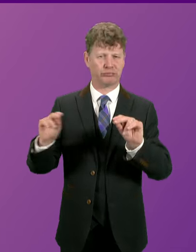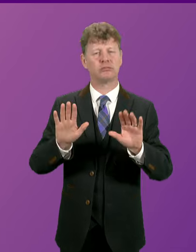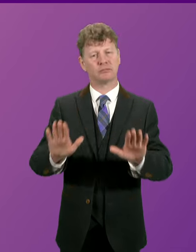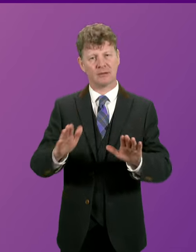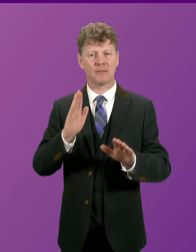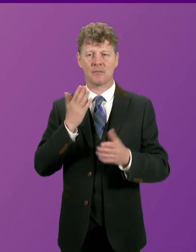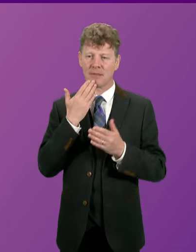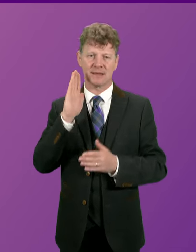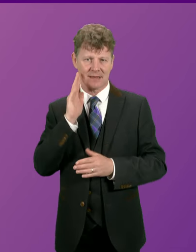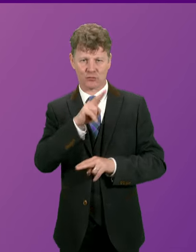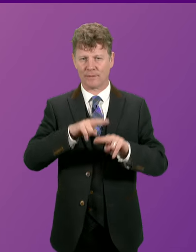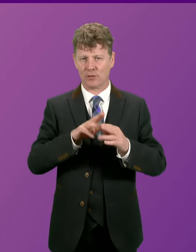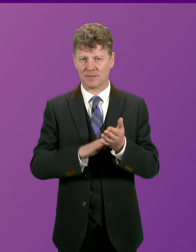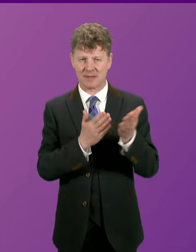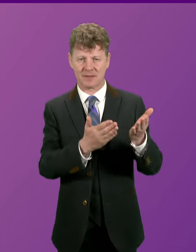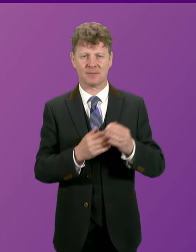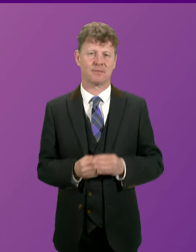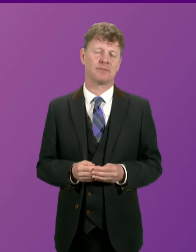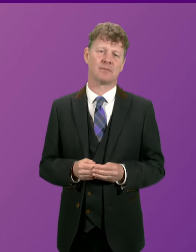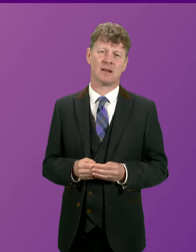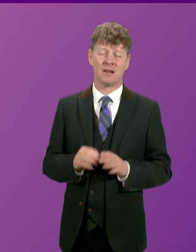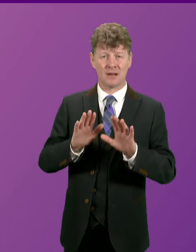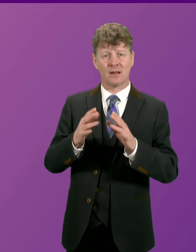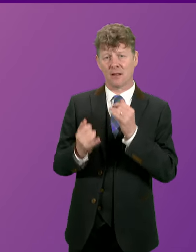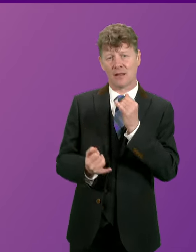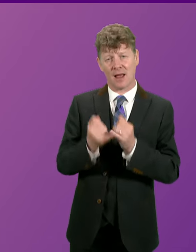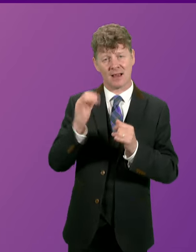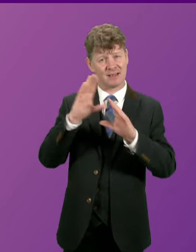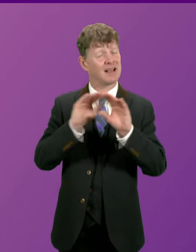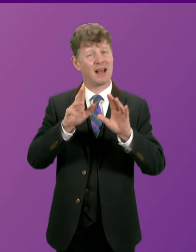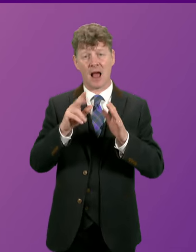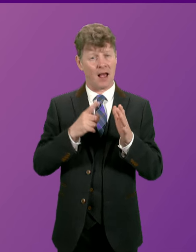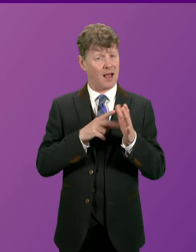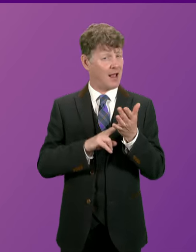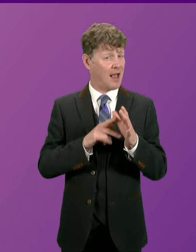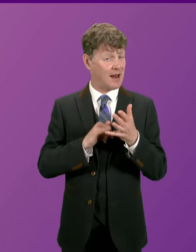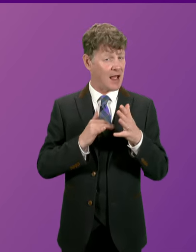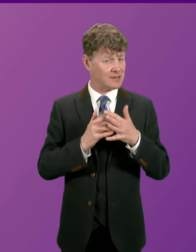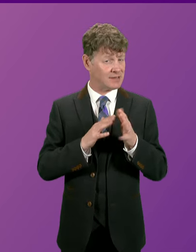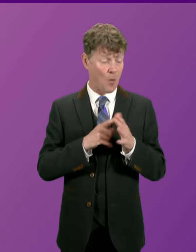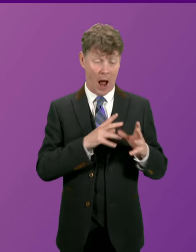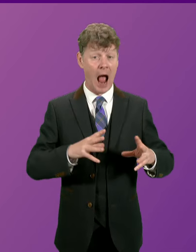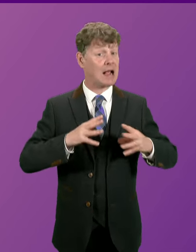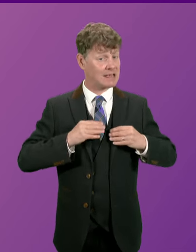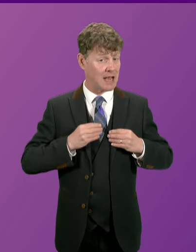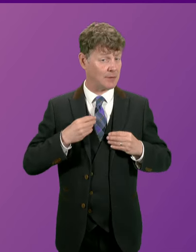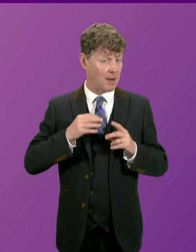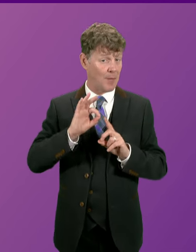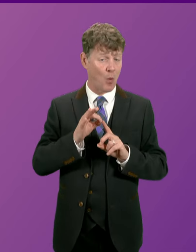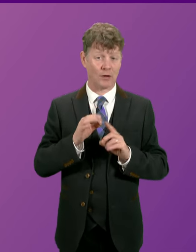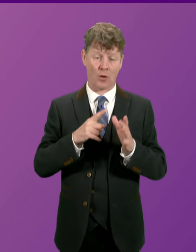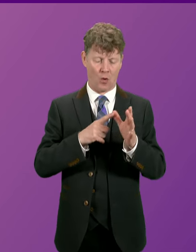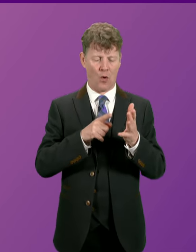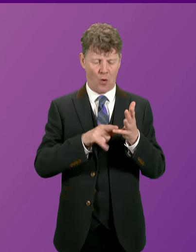And lastly, in a situation where under, and Mr Sarwar has accepted my point that austerity has